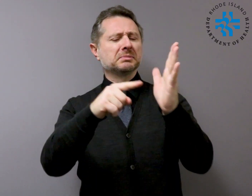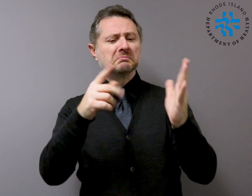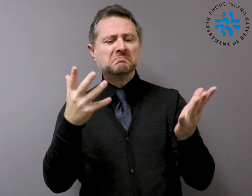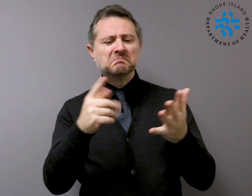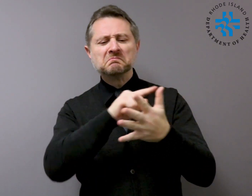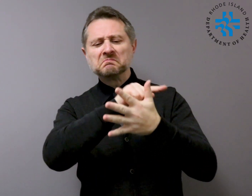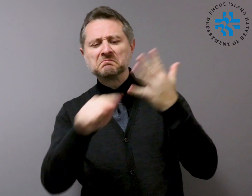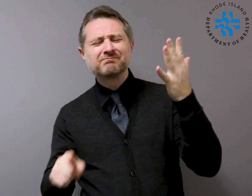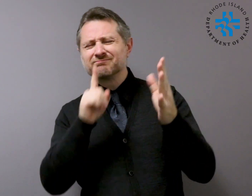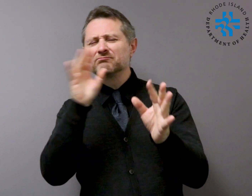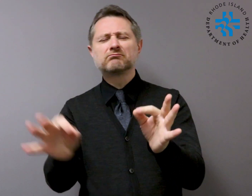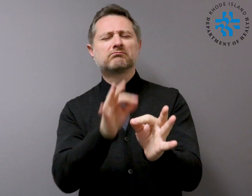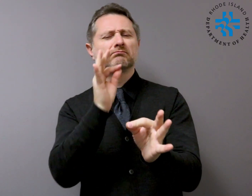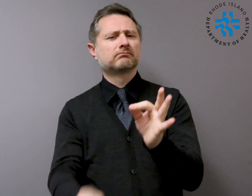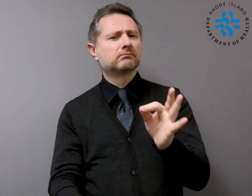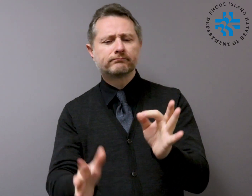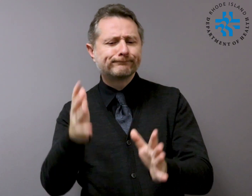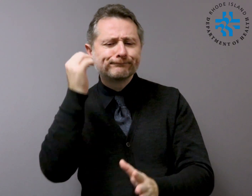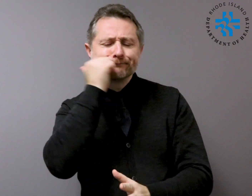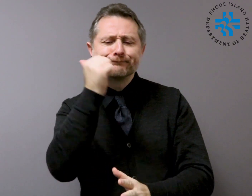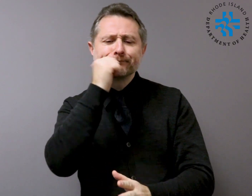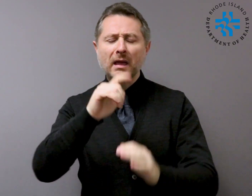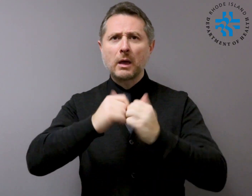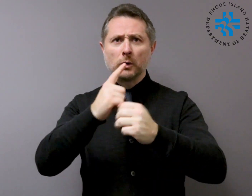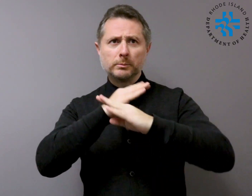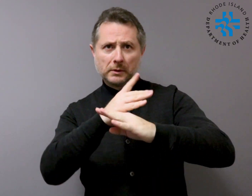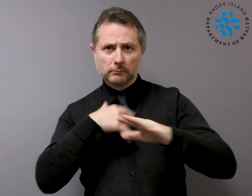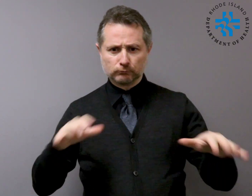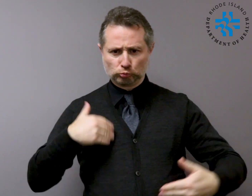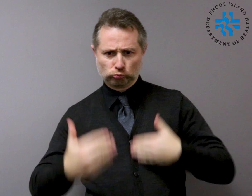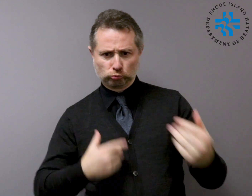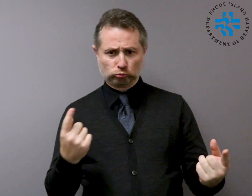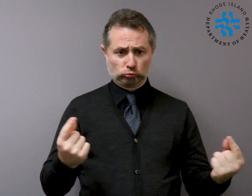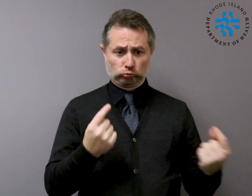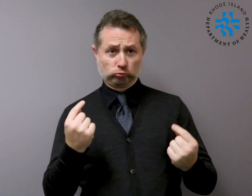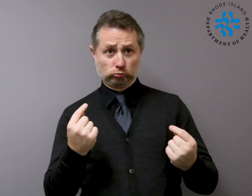There are simple everyday preventative actions to help prevent the spread of respiratory viruses.